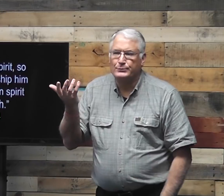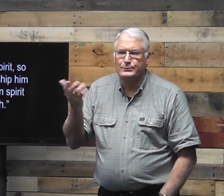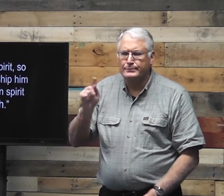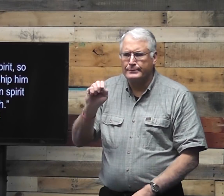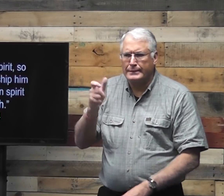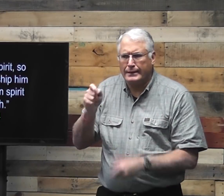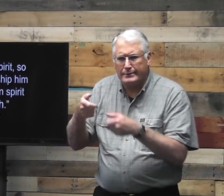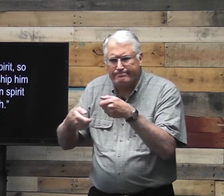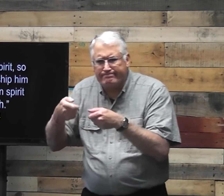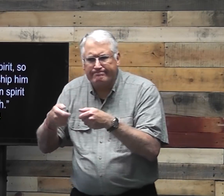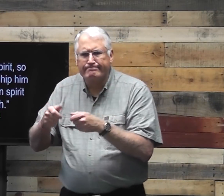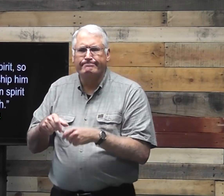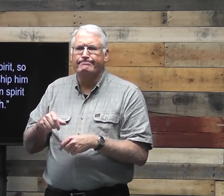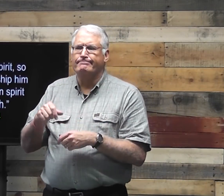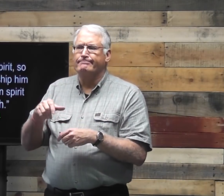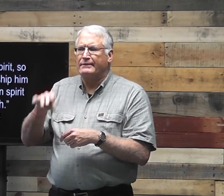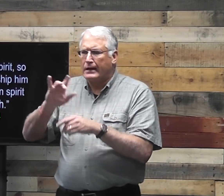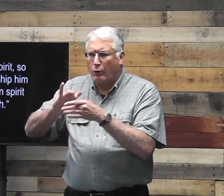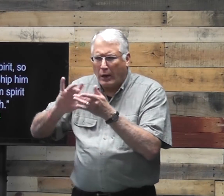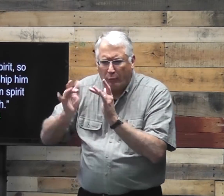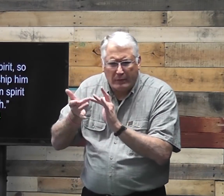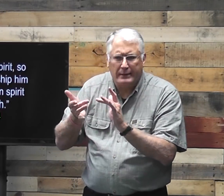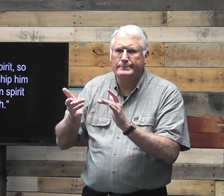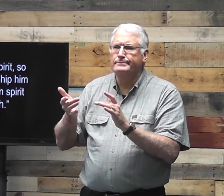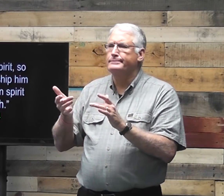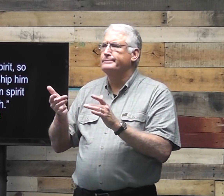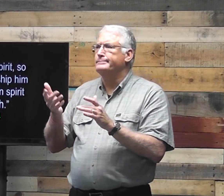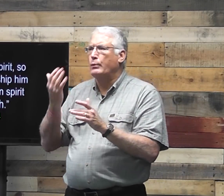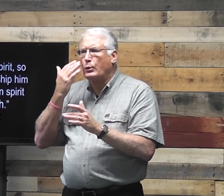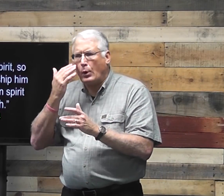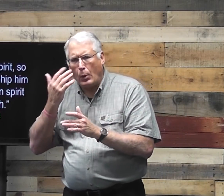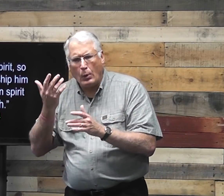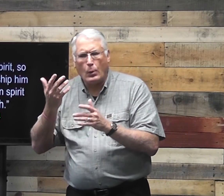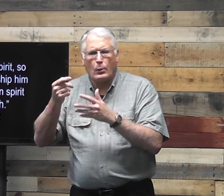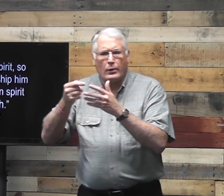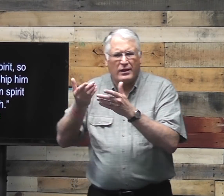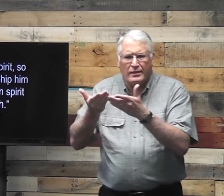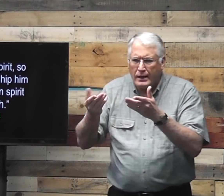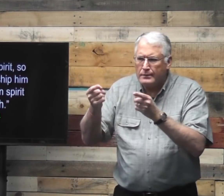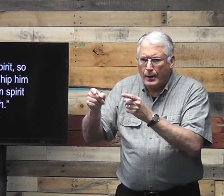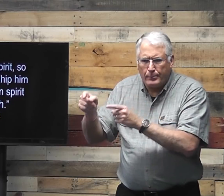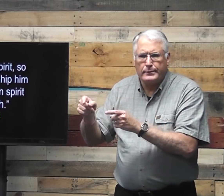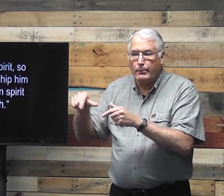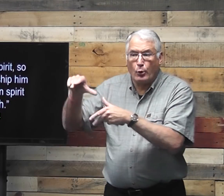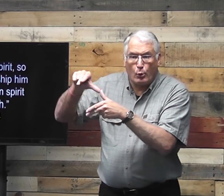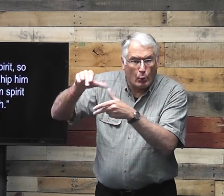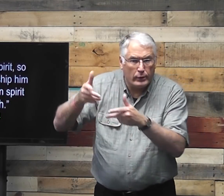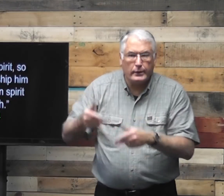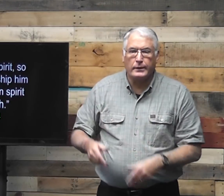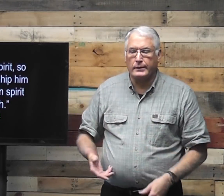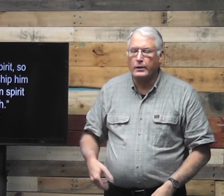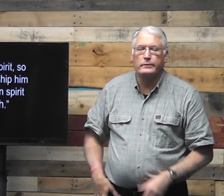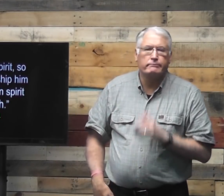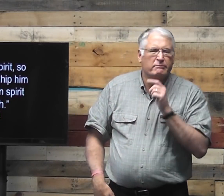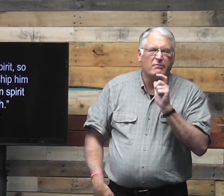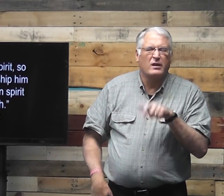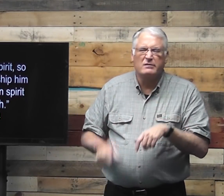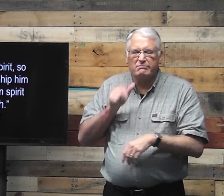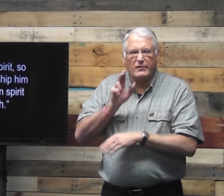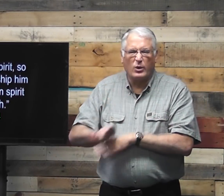use your phone. You know, texting. You know, the internet. All these different things. You know, maybe you wouldn't know what was